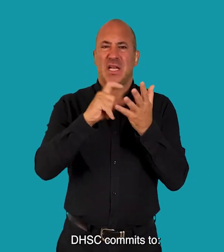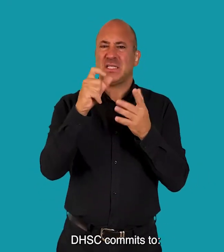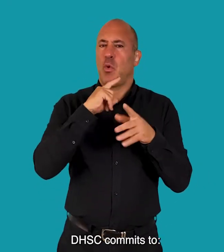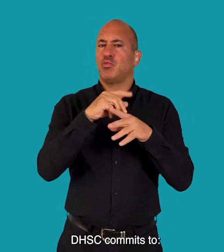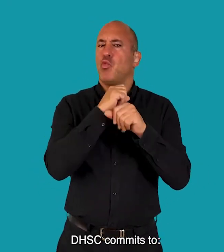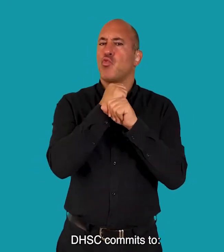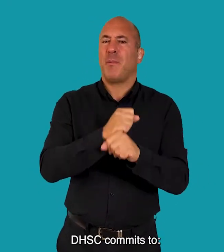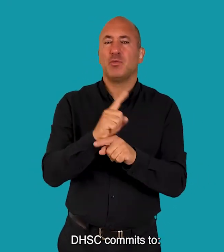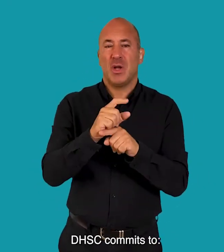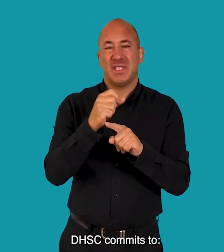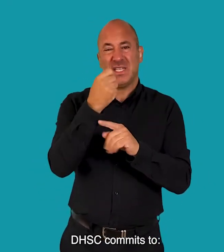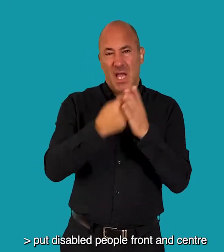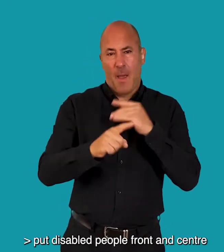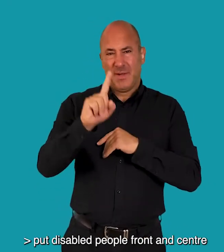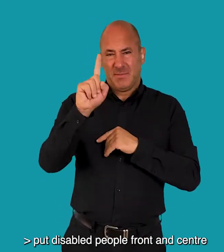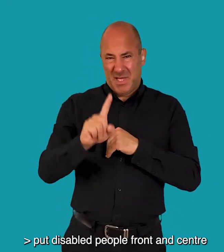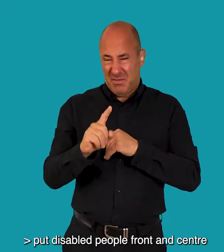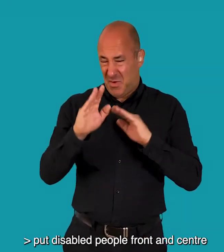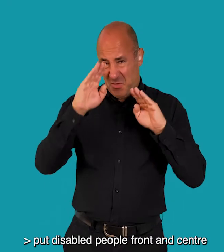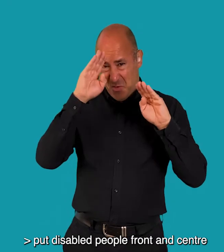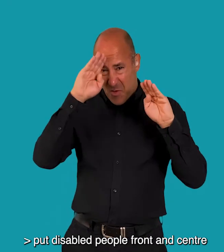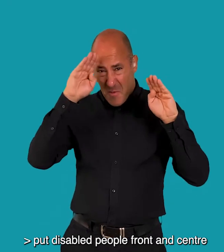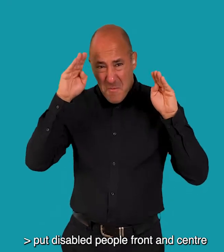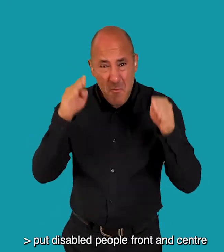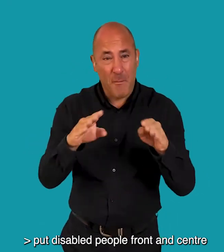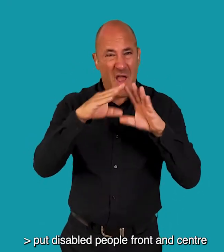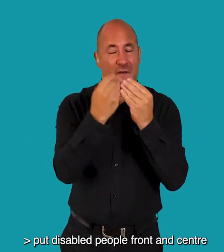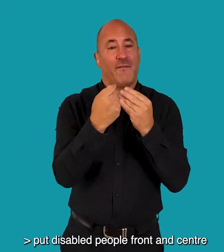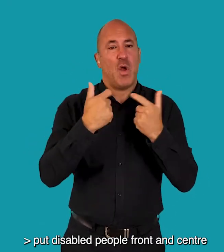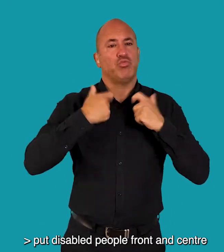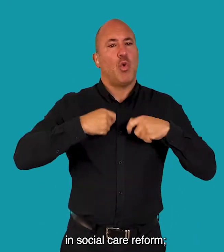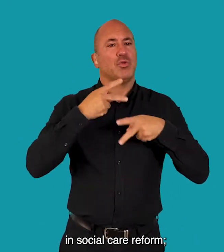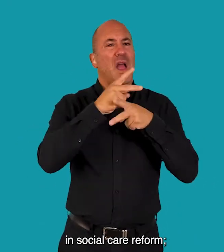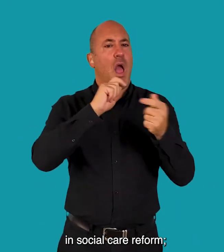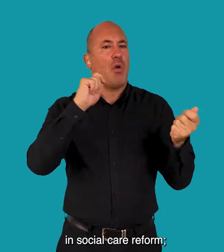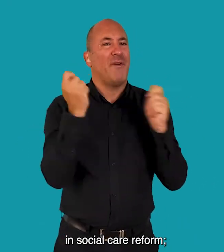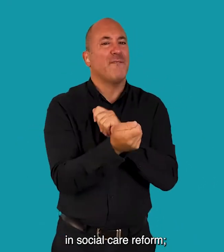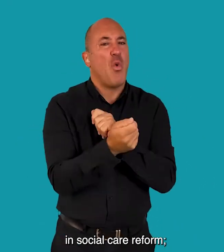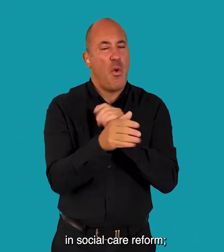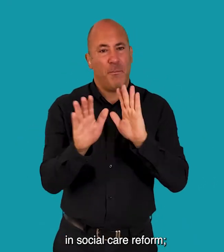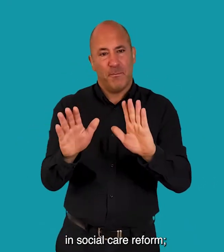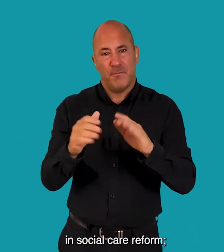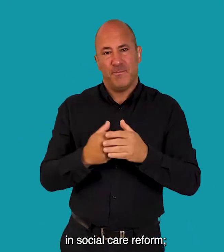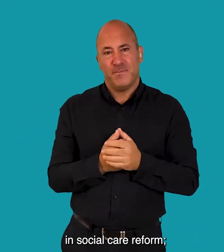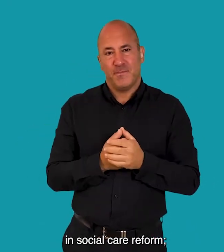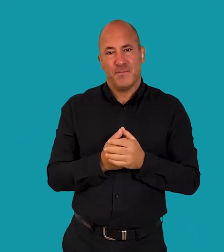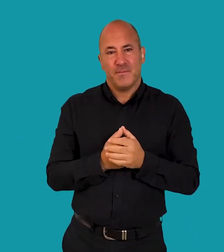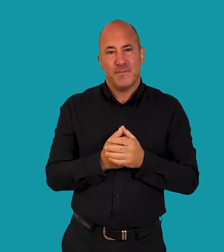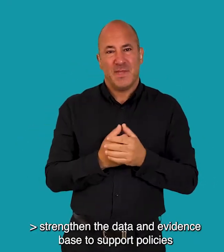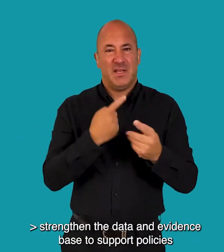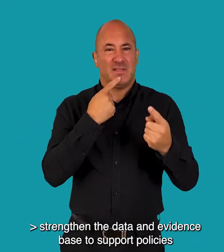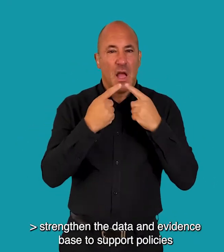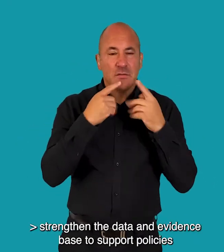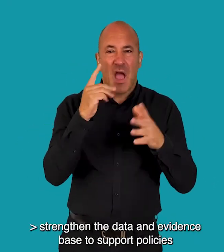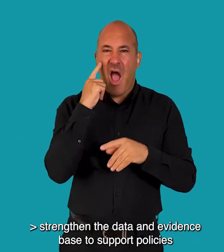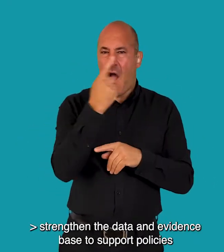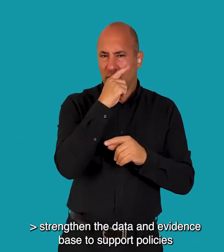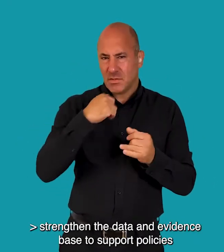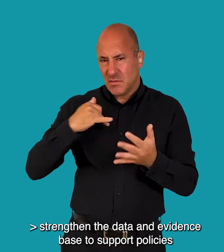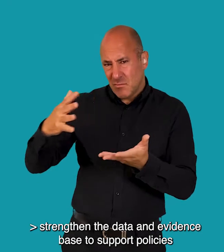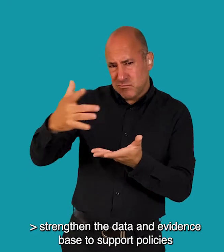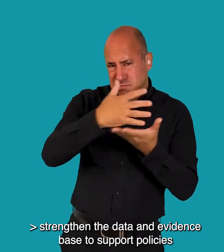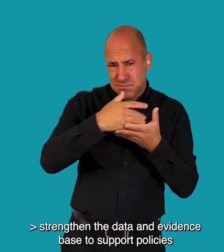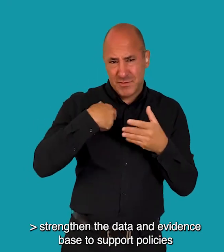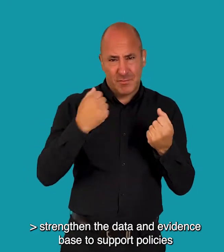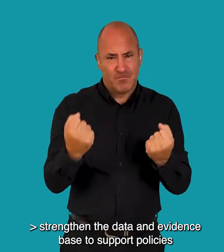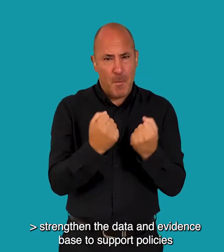DHSC commits to Put disabled people front and centre in social care reform Strengthen the data